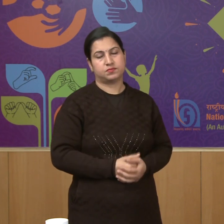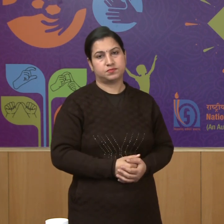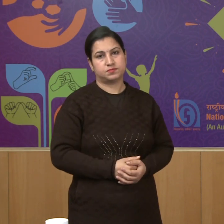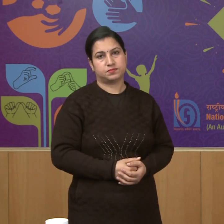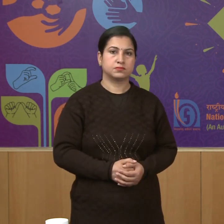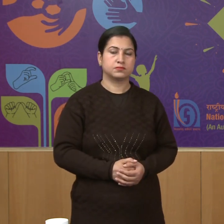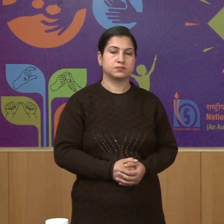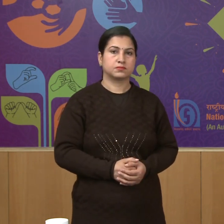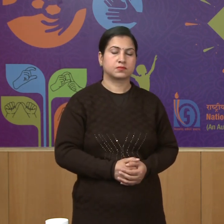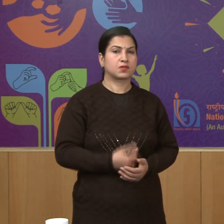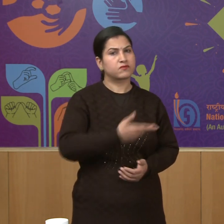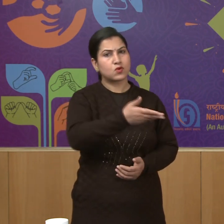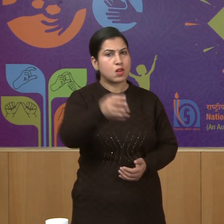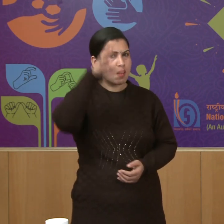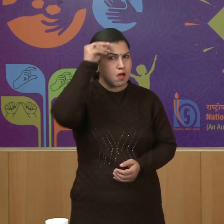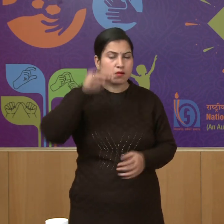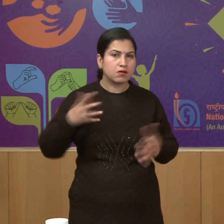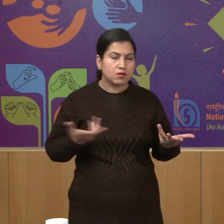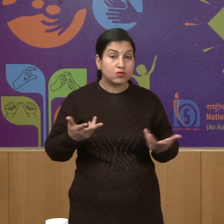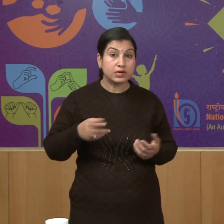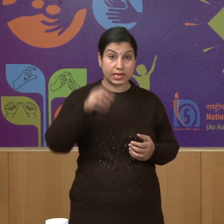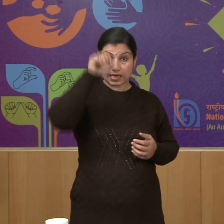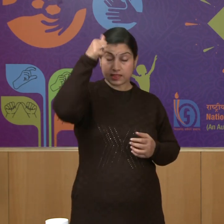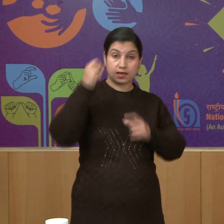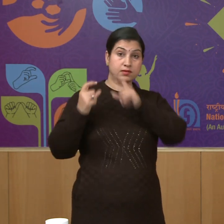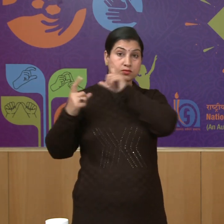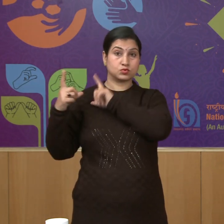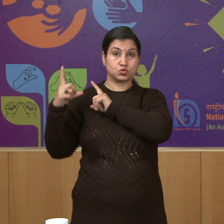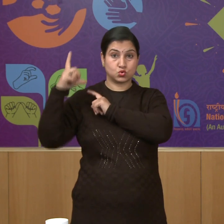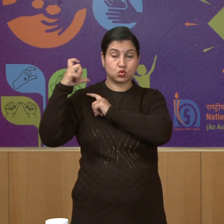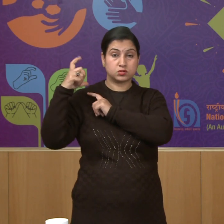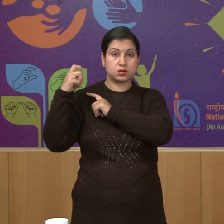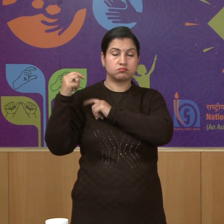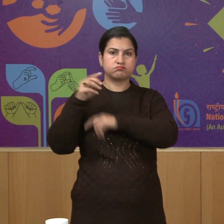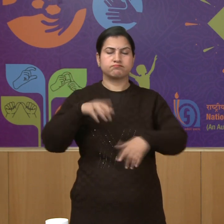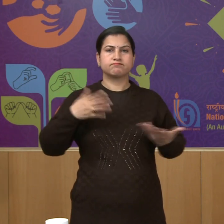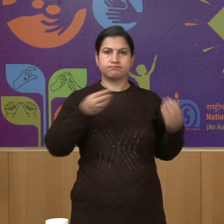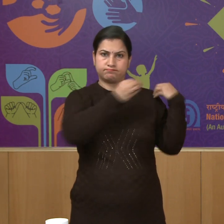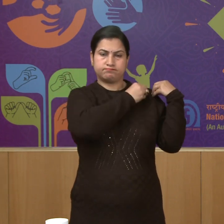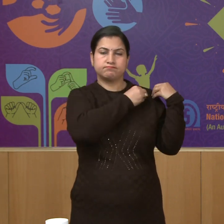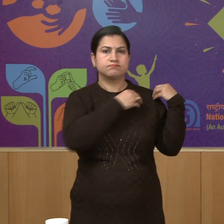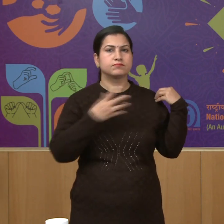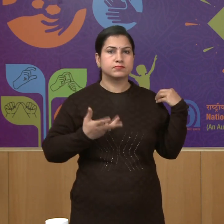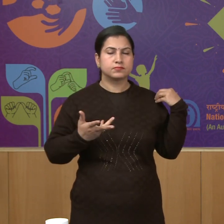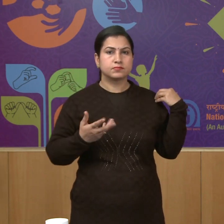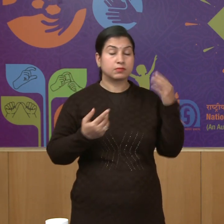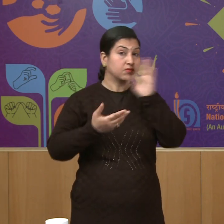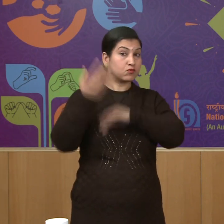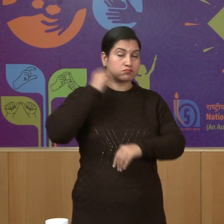as we have learned the Indian soldiers were chiefly responsible for the revolt